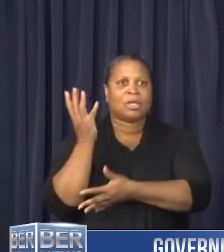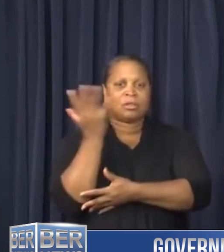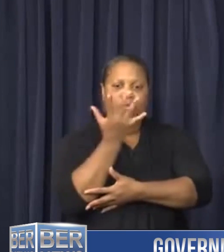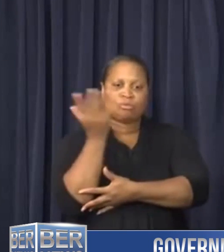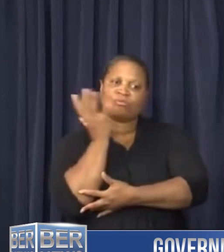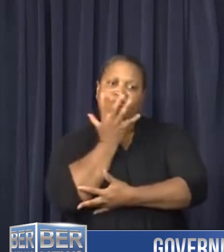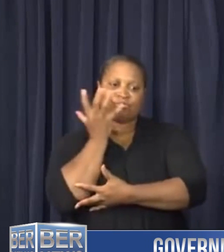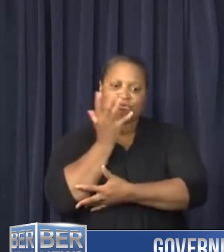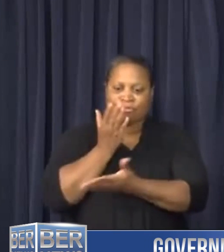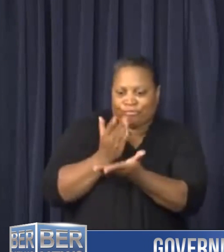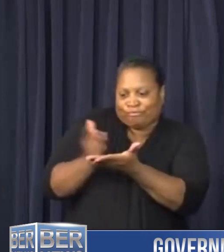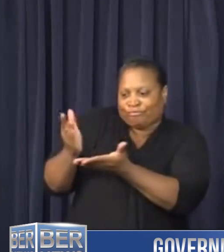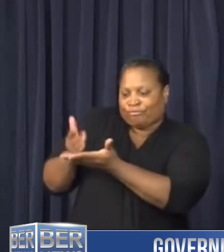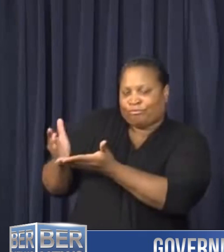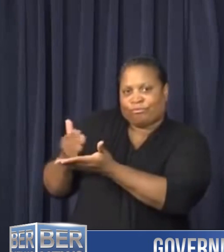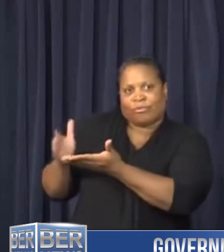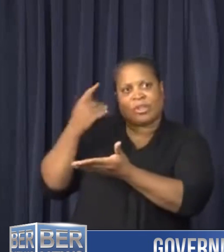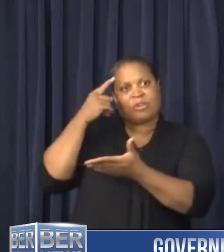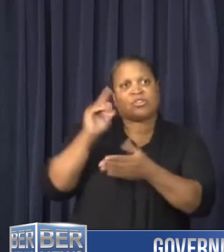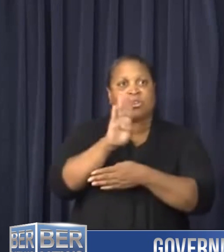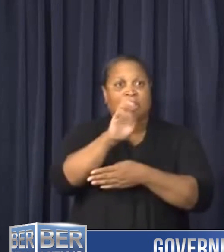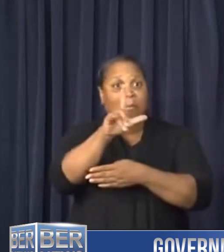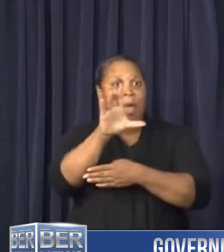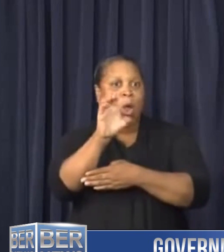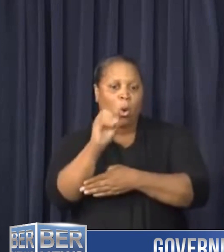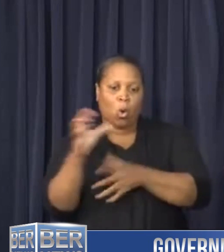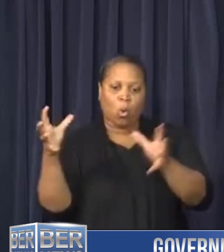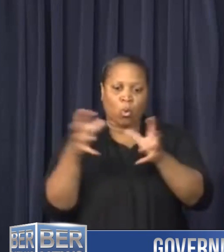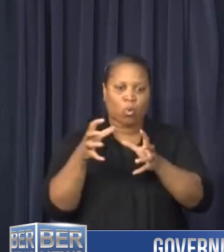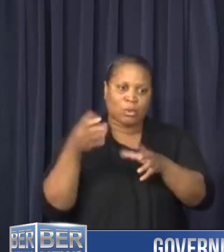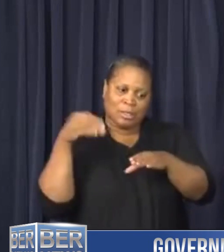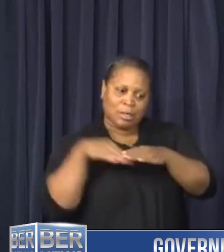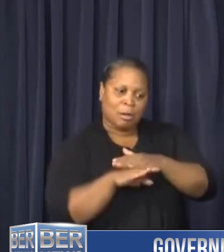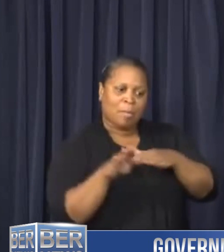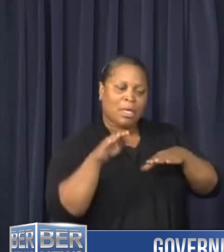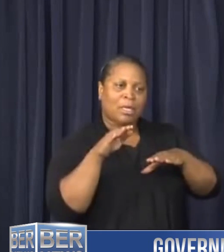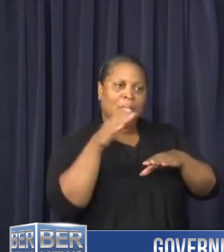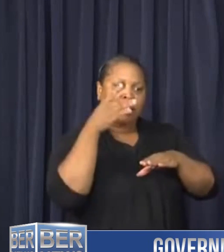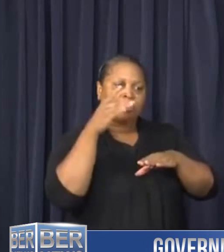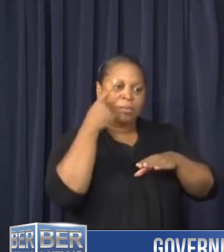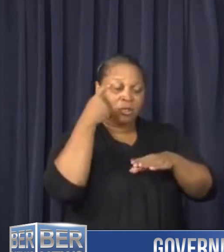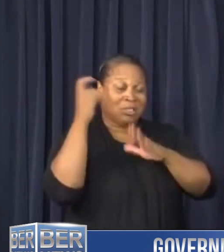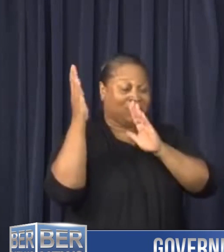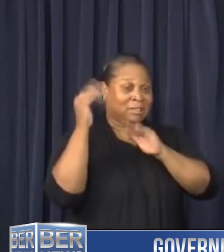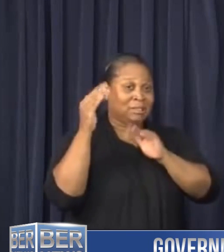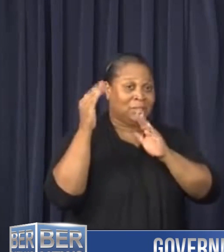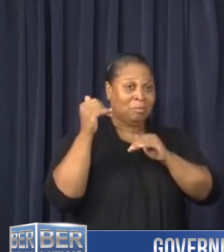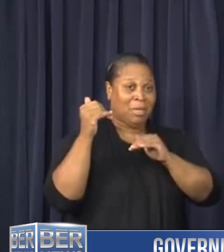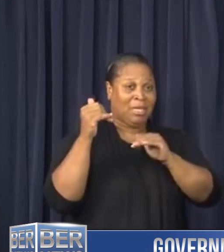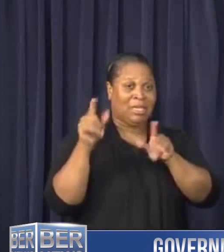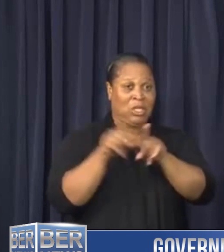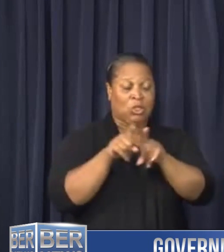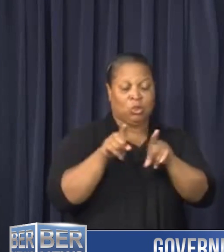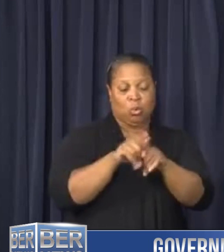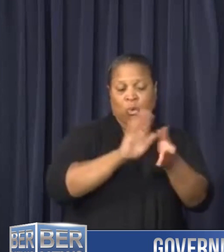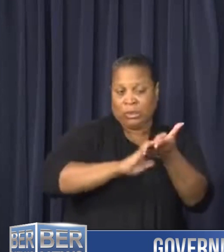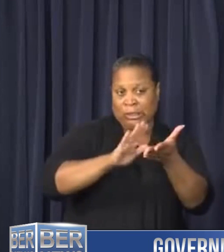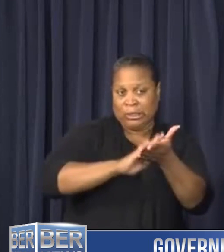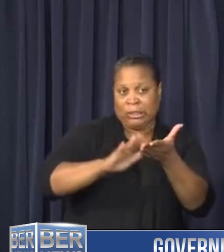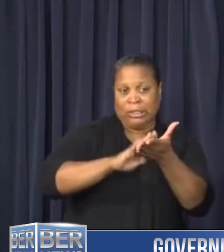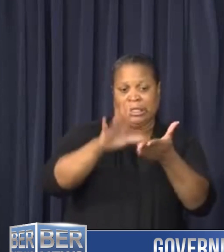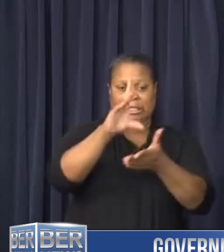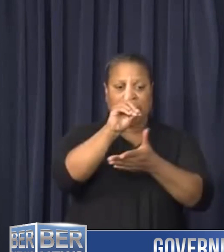areas and clear storm drains, it is anticipated that Jerry will bring some rainfall which has already started,